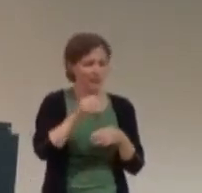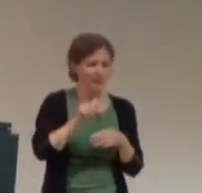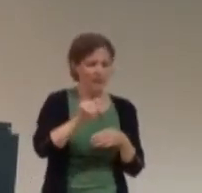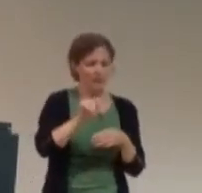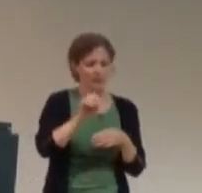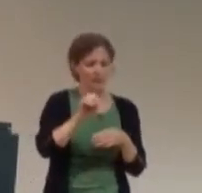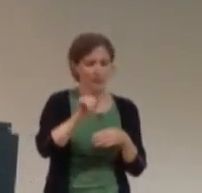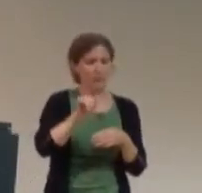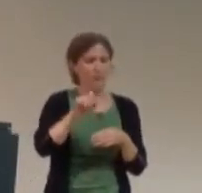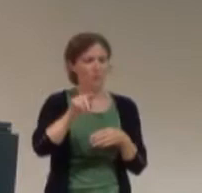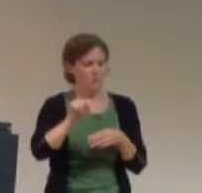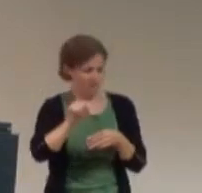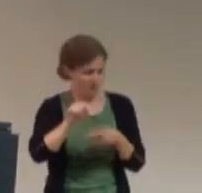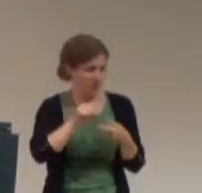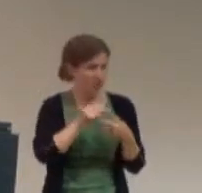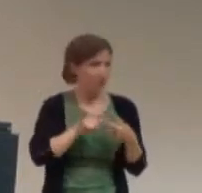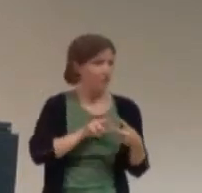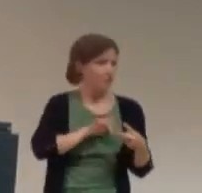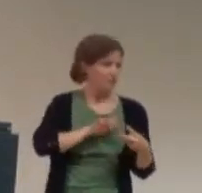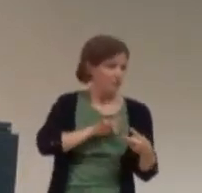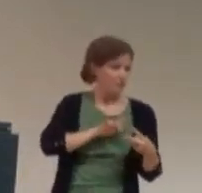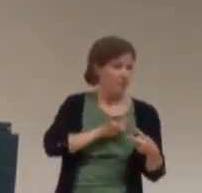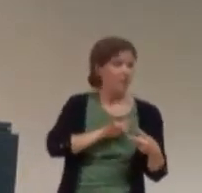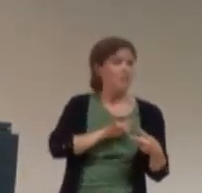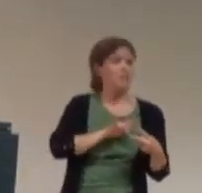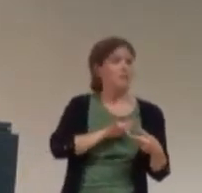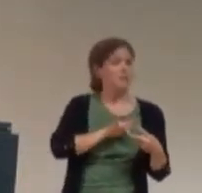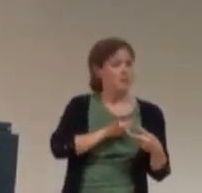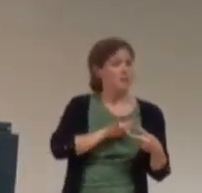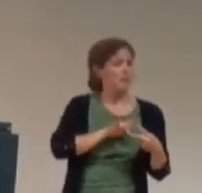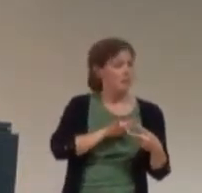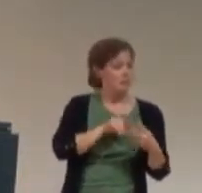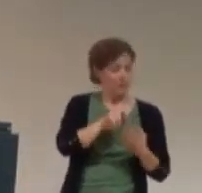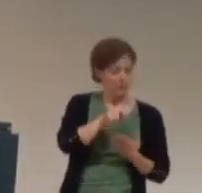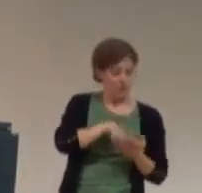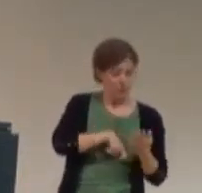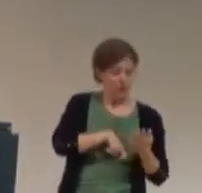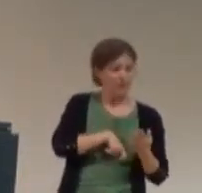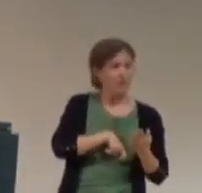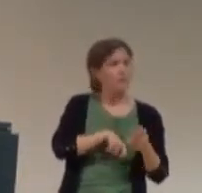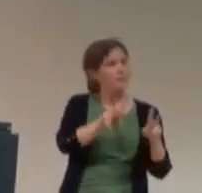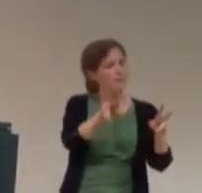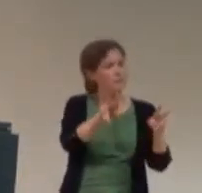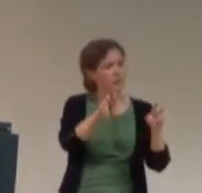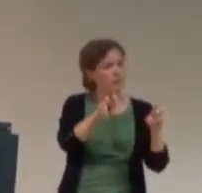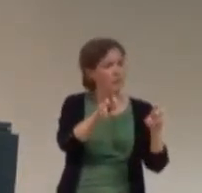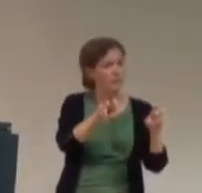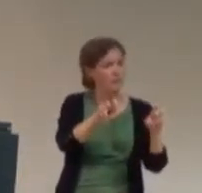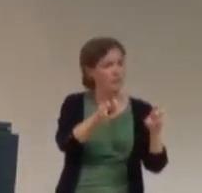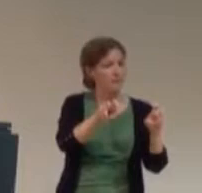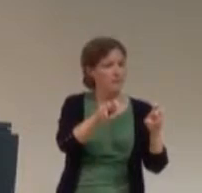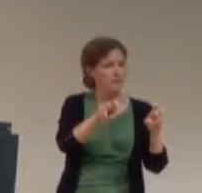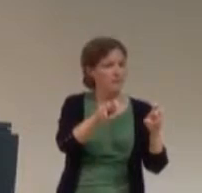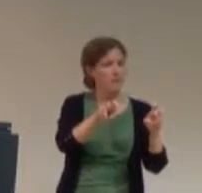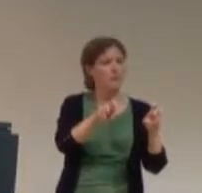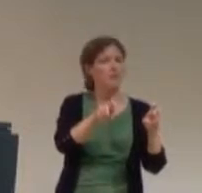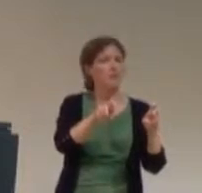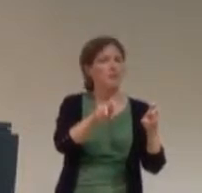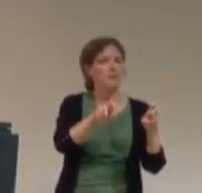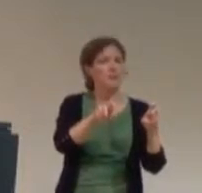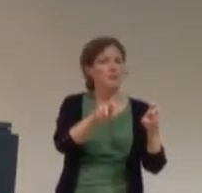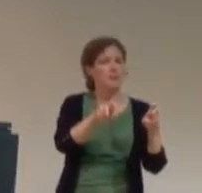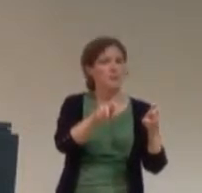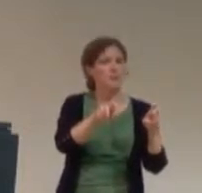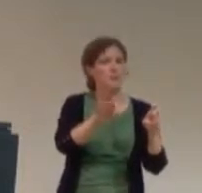and, uh, the advantages to that is that it makes the topics kinda seem more legitimate if somebody's writing, somebody else besides you